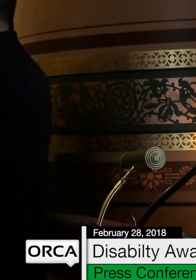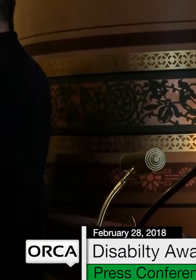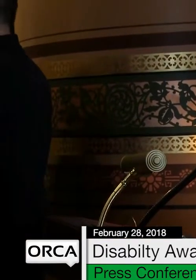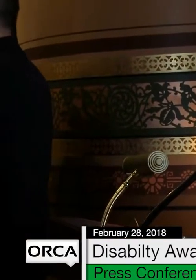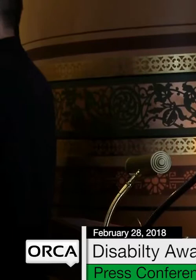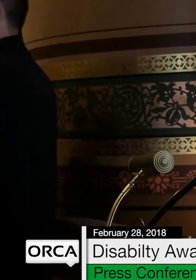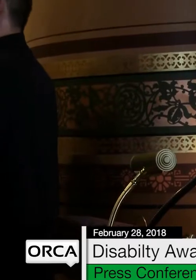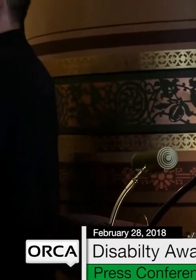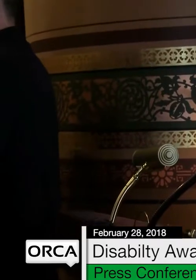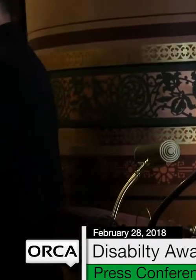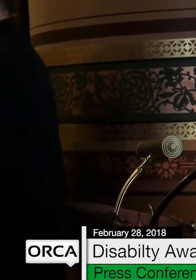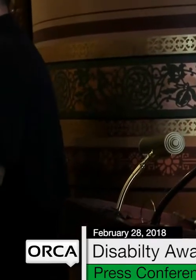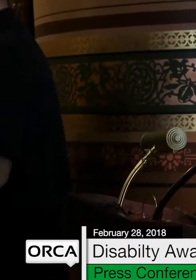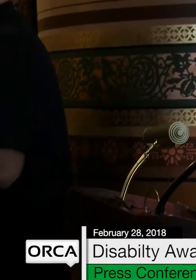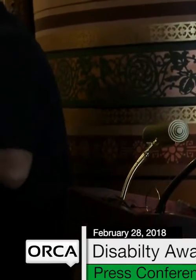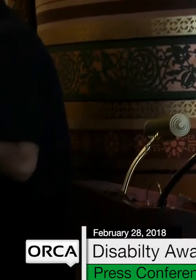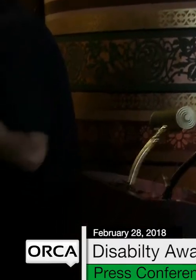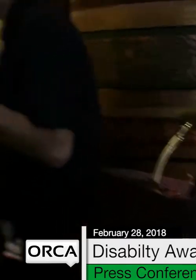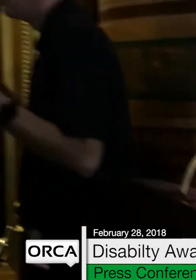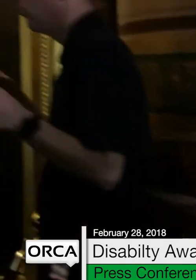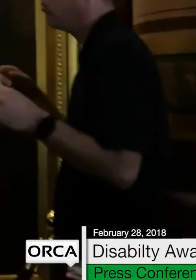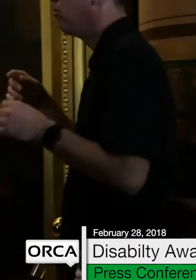And I'm trying to like,